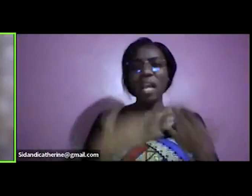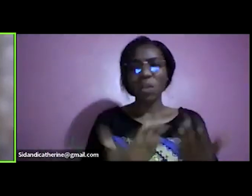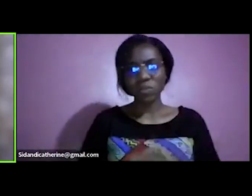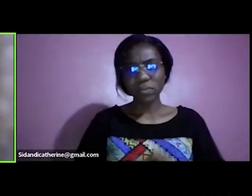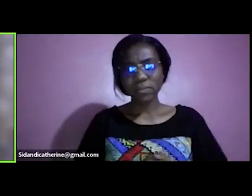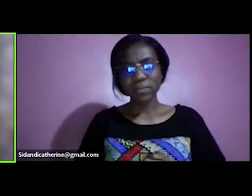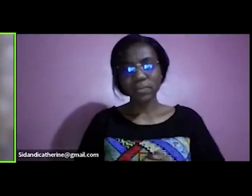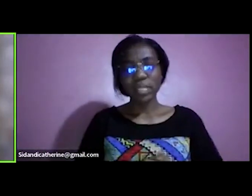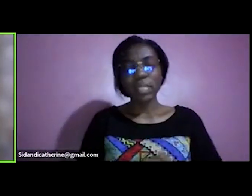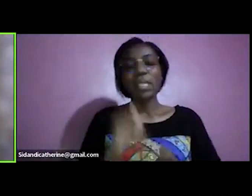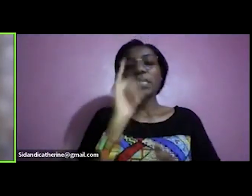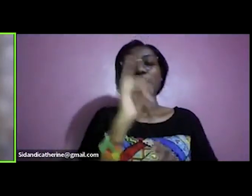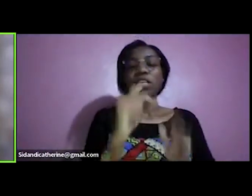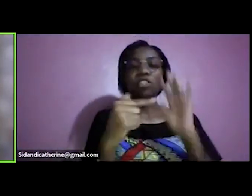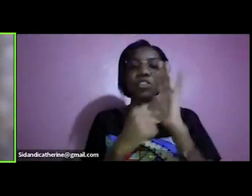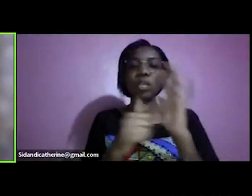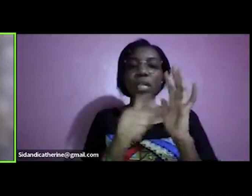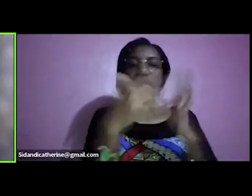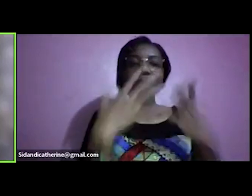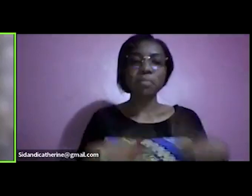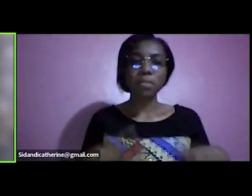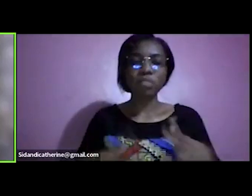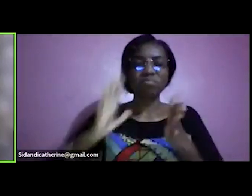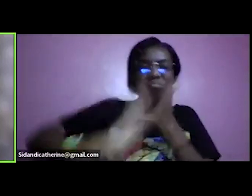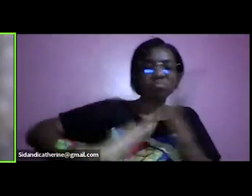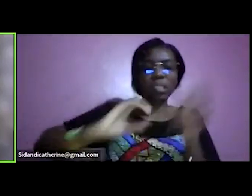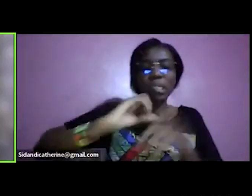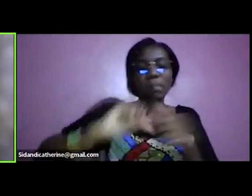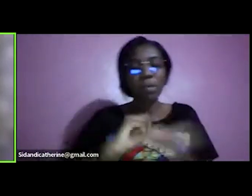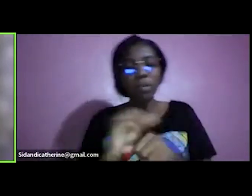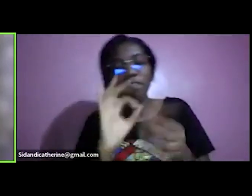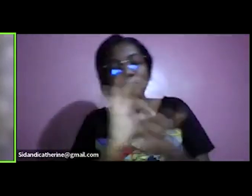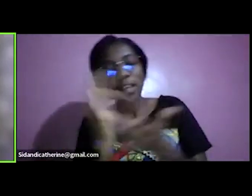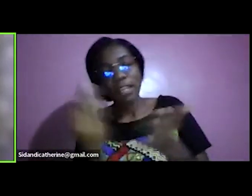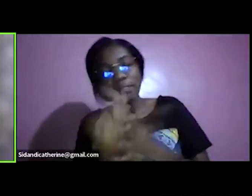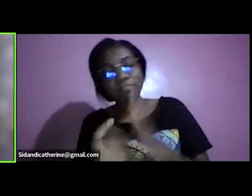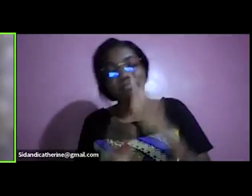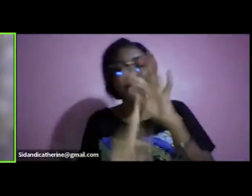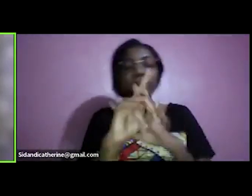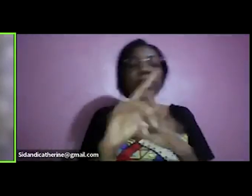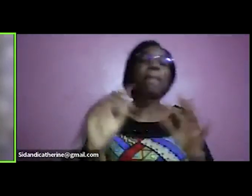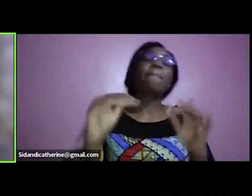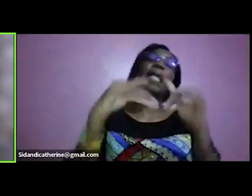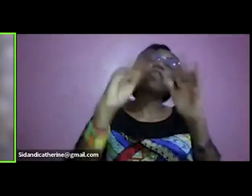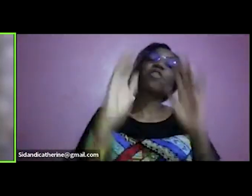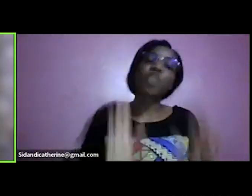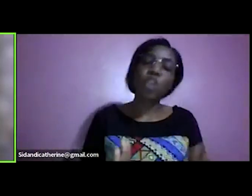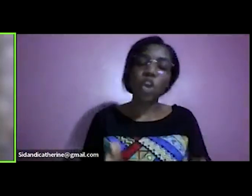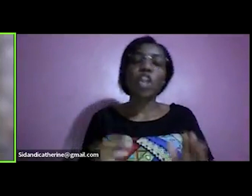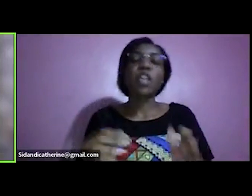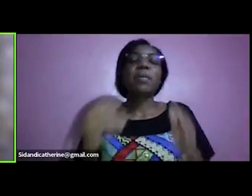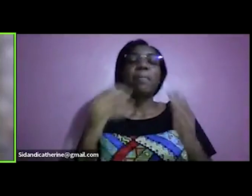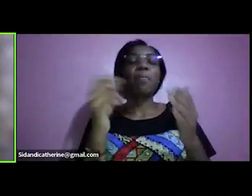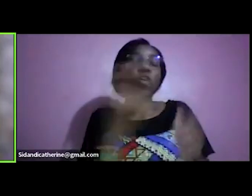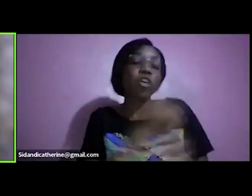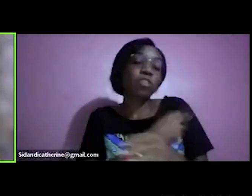is to refer to other people emergencies like fundraising for relatives burials uh hospital bills debt repayments etc